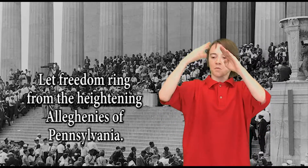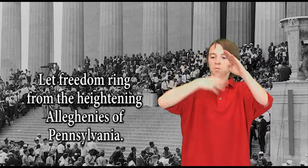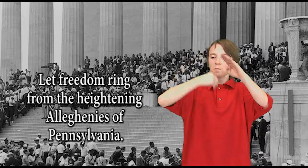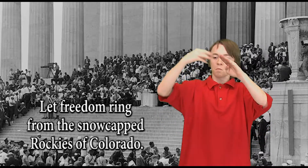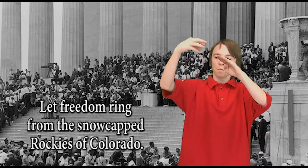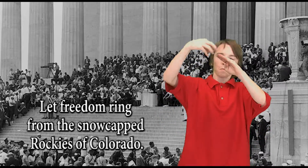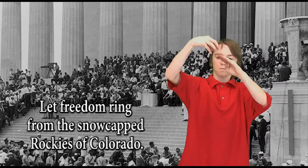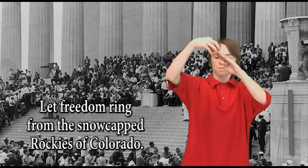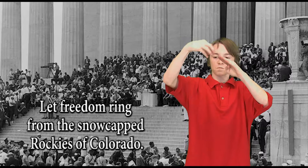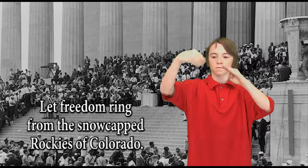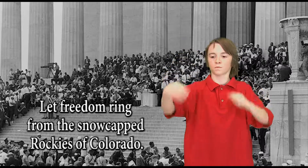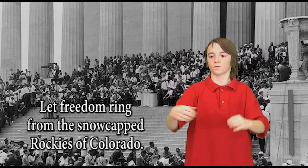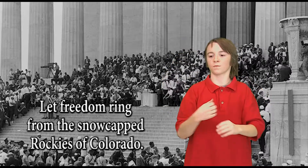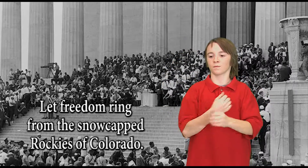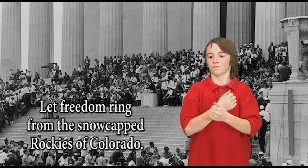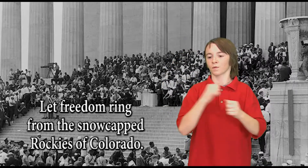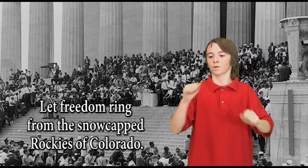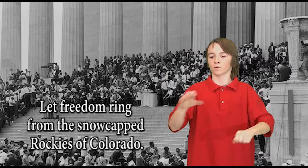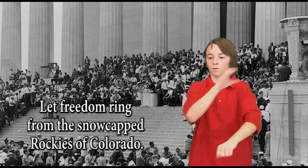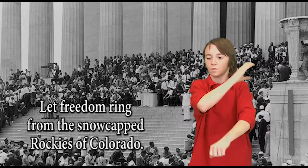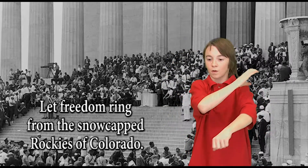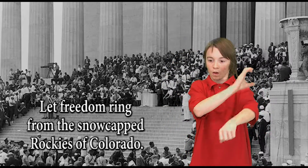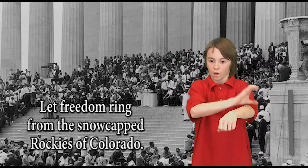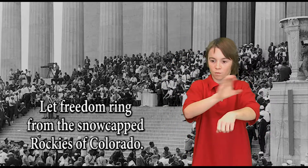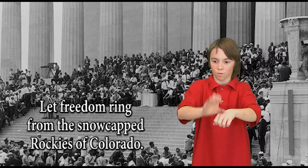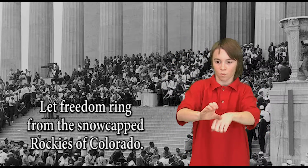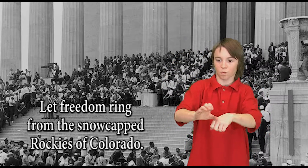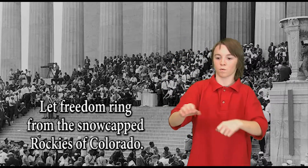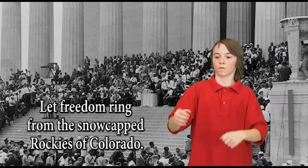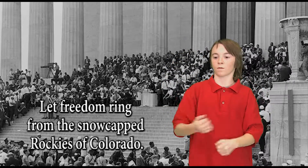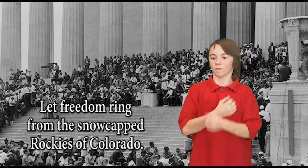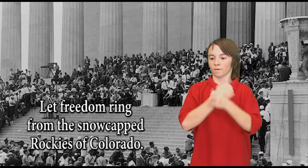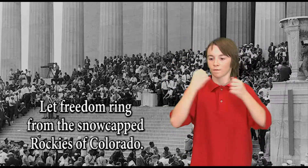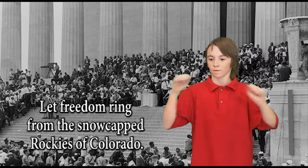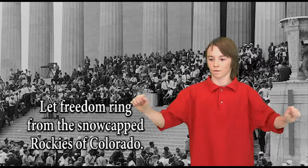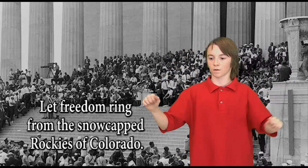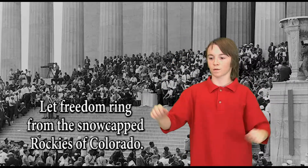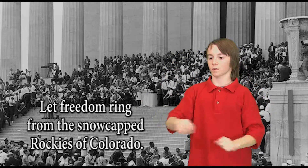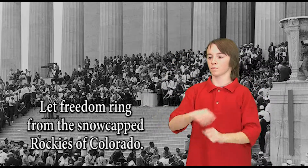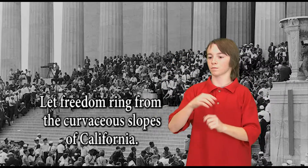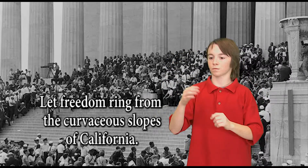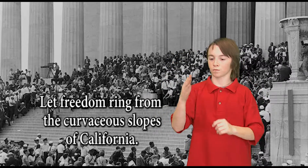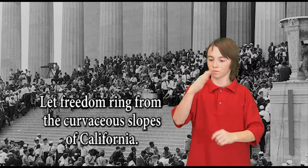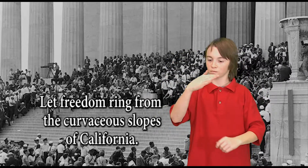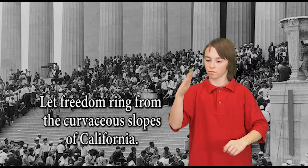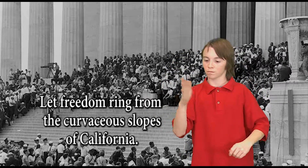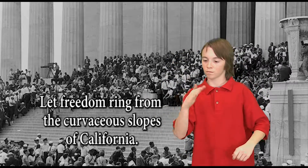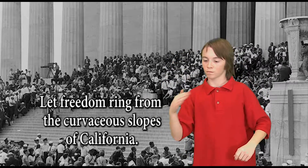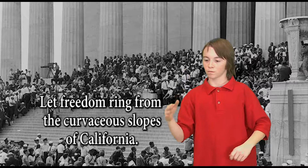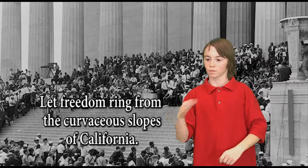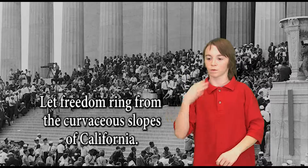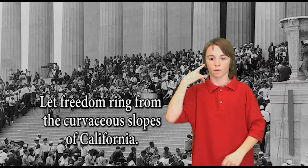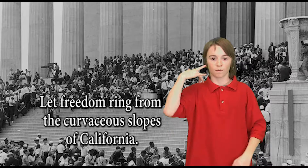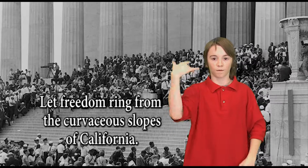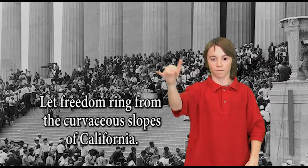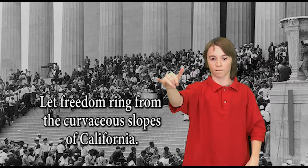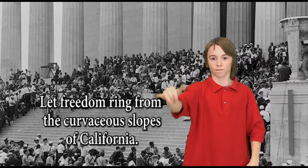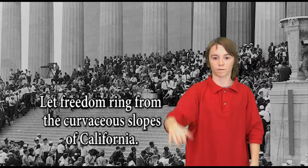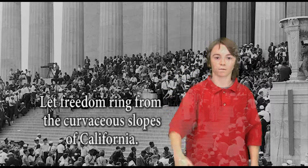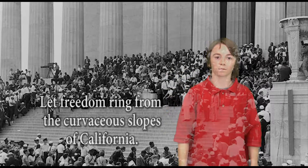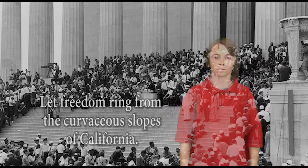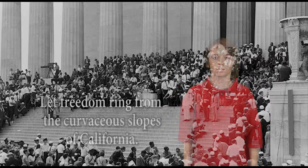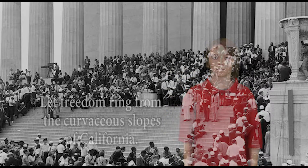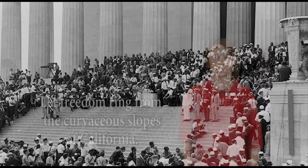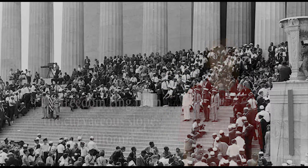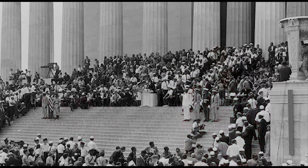let freedom ring from the snow-capped Rockies of Colorado, let freedom ring from the curvaceous